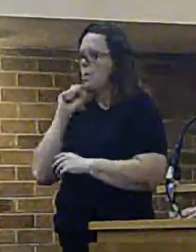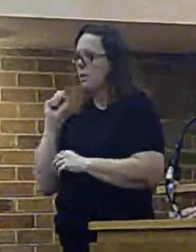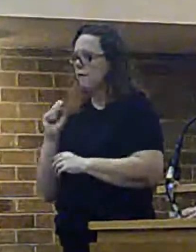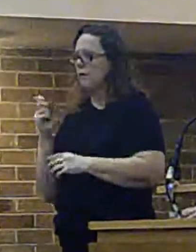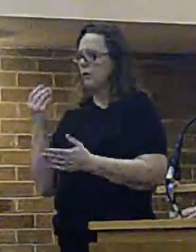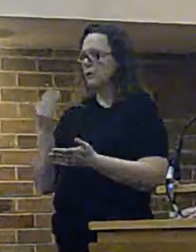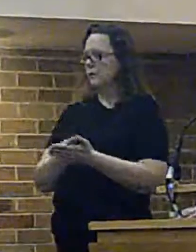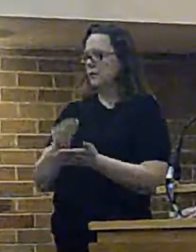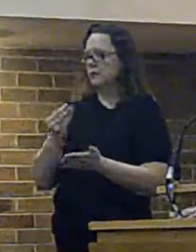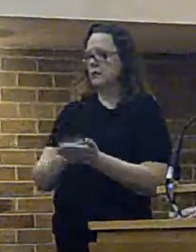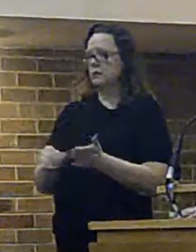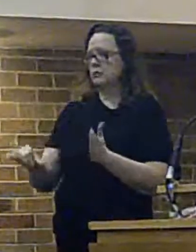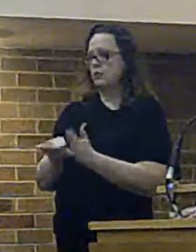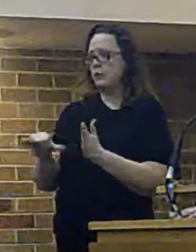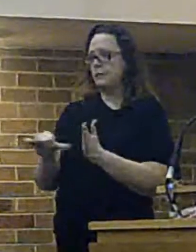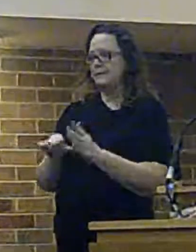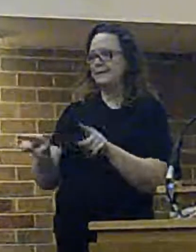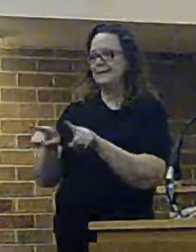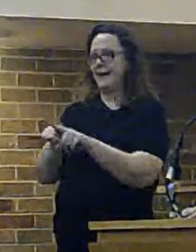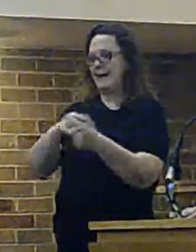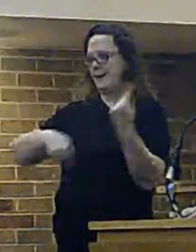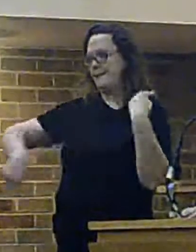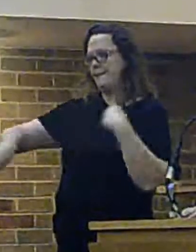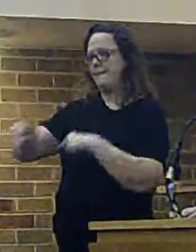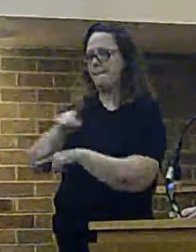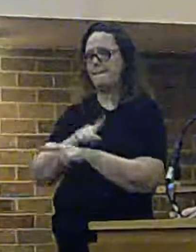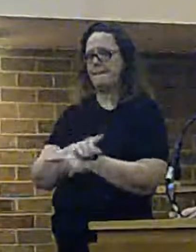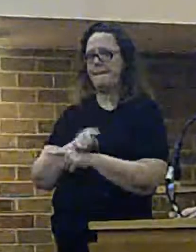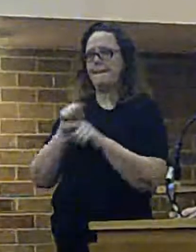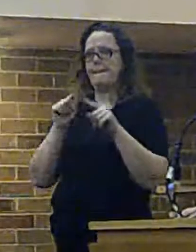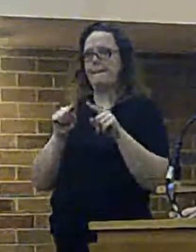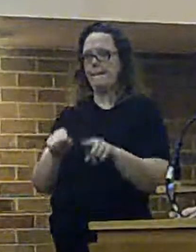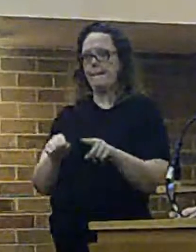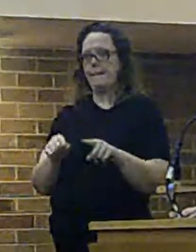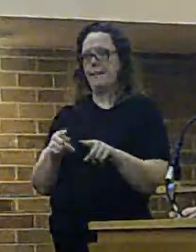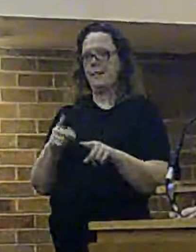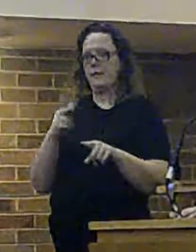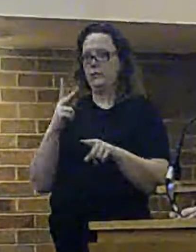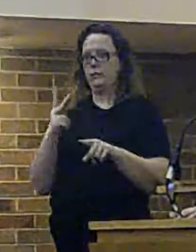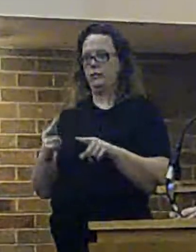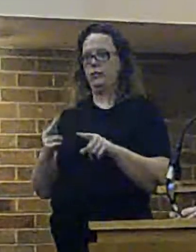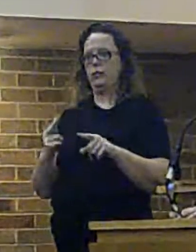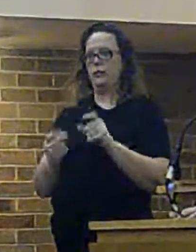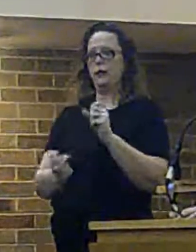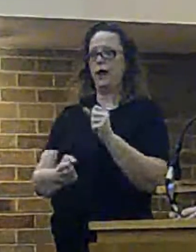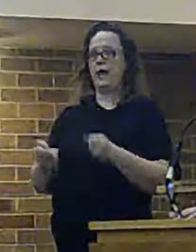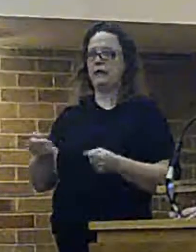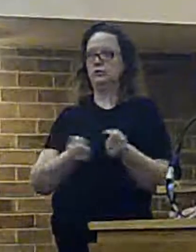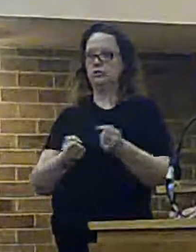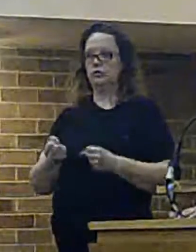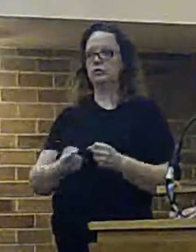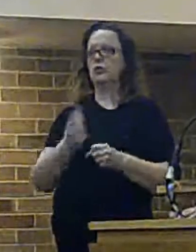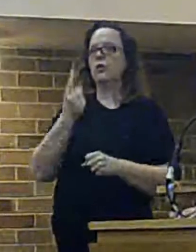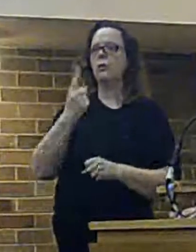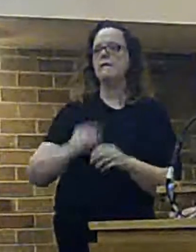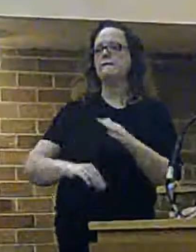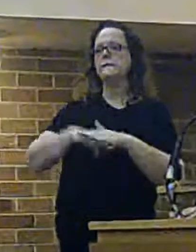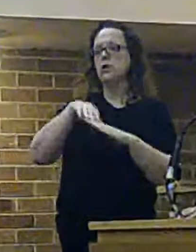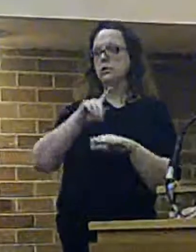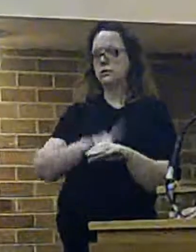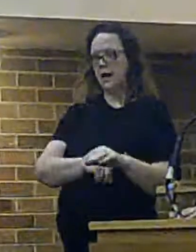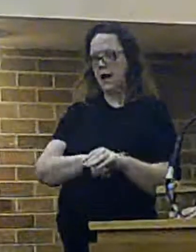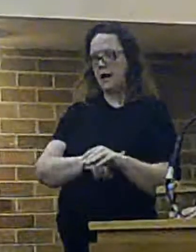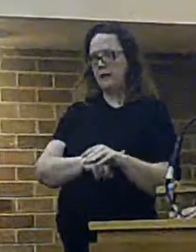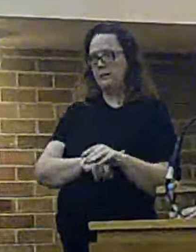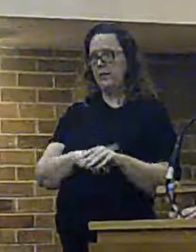If there were to be a new fire station on the site, it would have two fire engines. One would be hold time, one would be hold